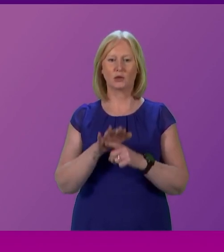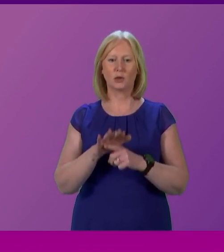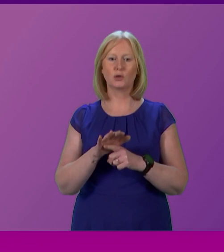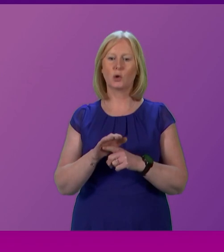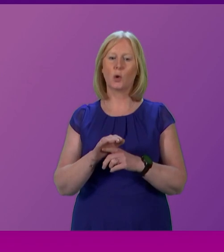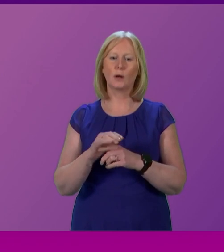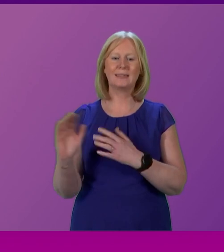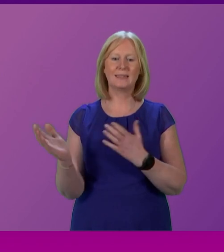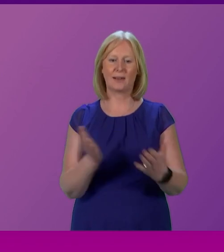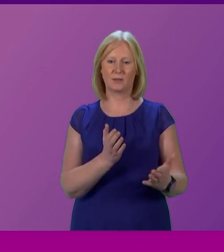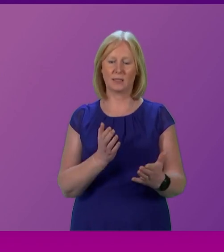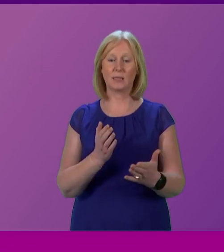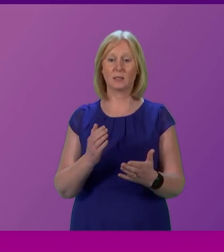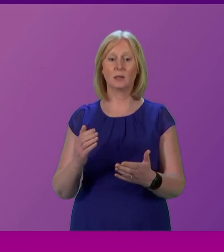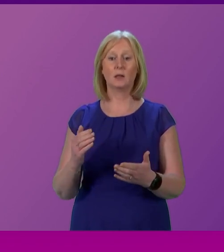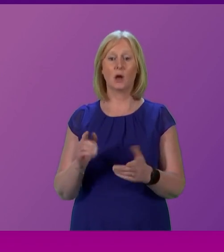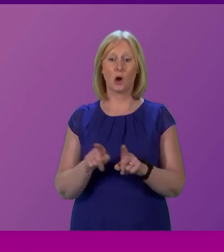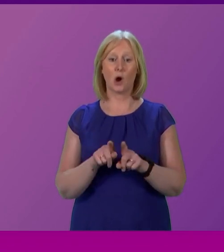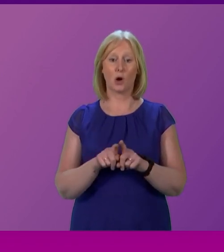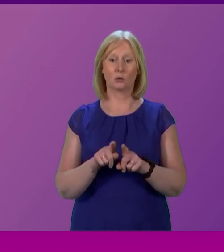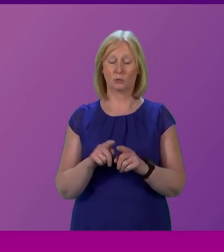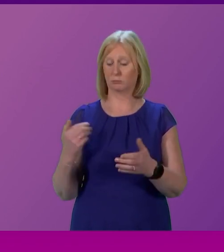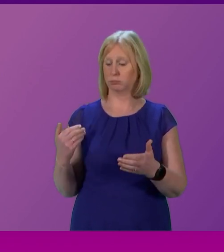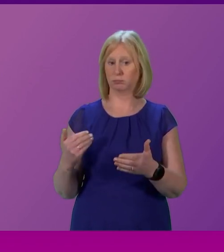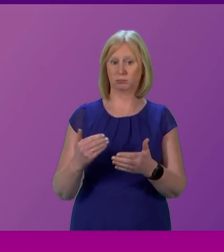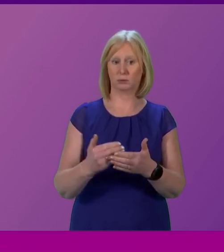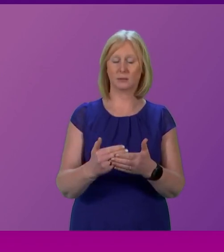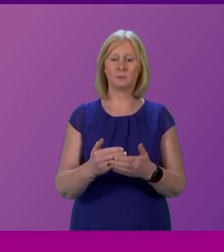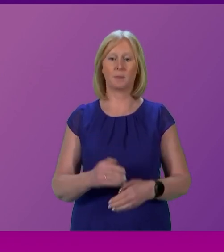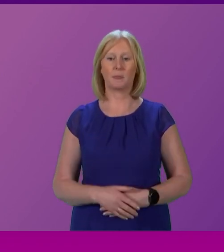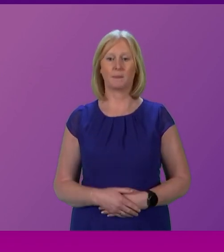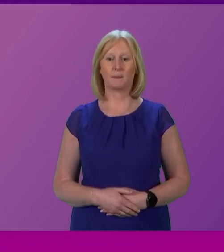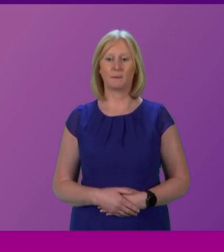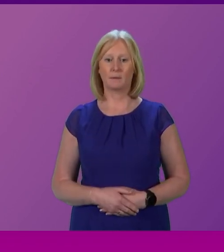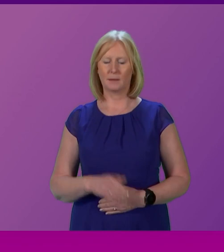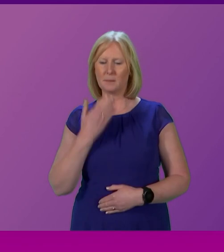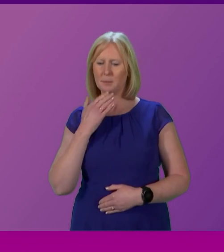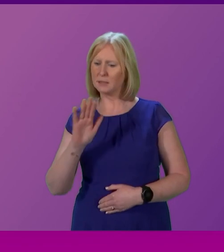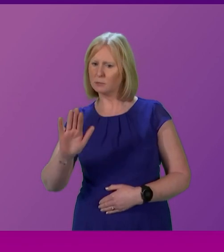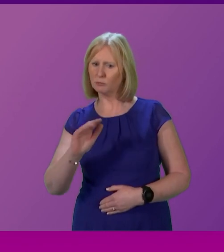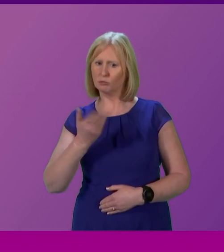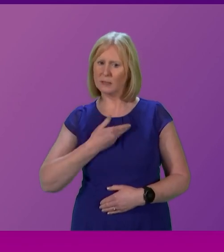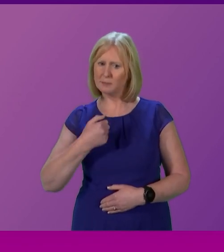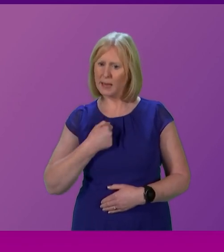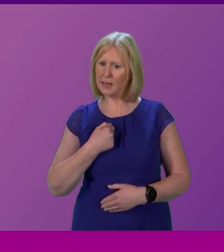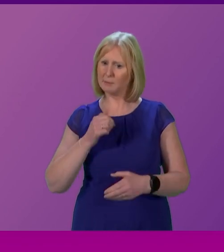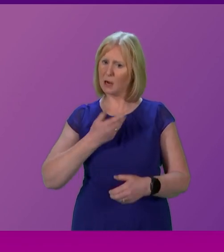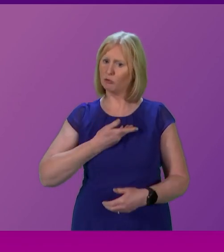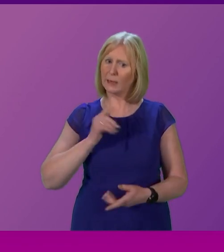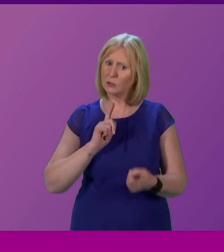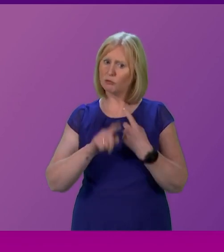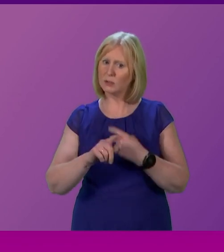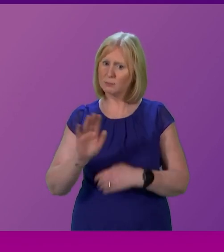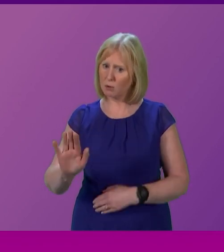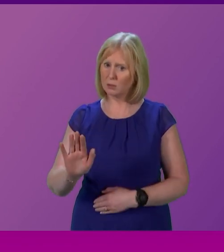services. And in the run-up, if you will respect my right to actually respond to your opening remarks, Cabinet